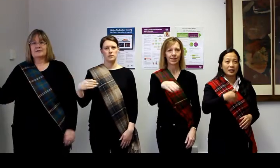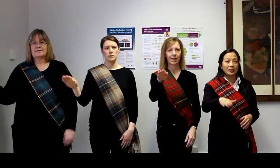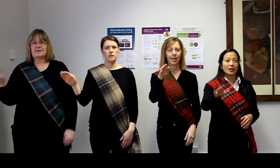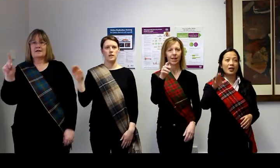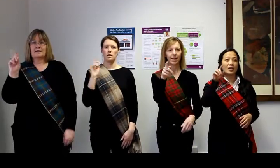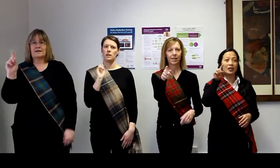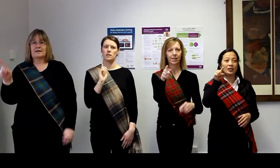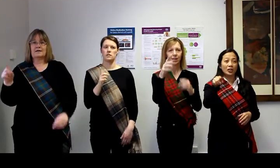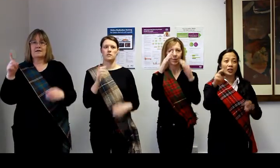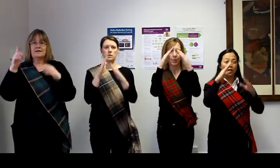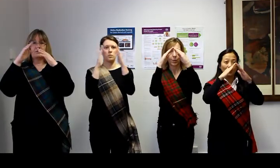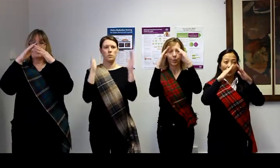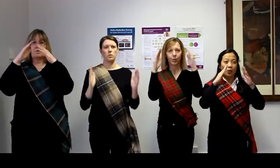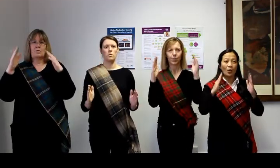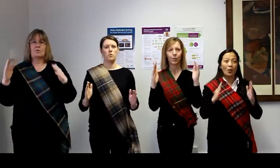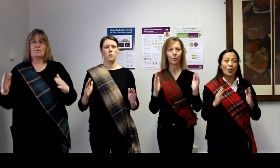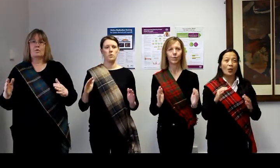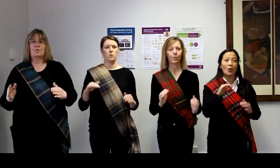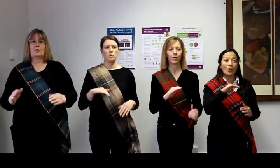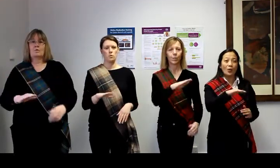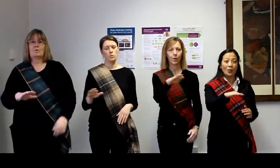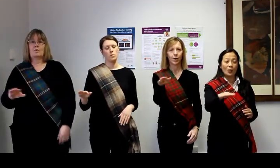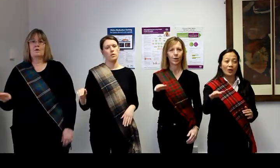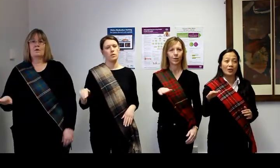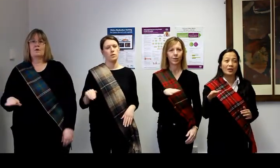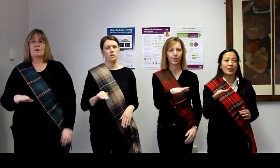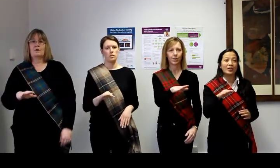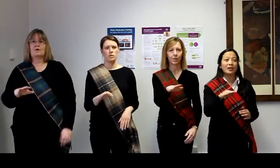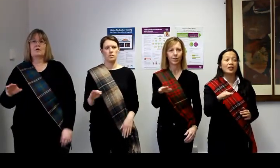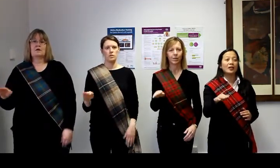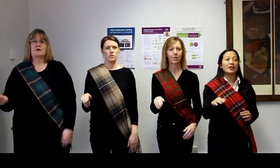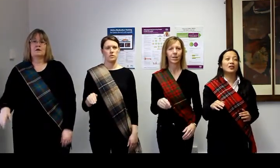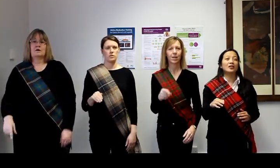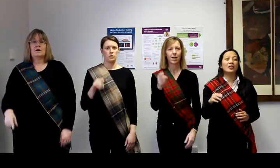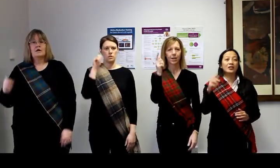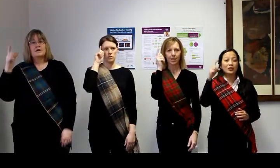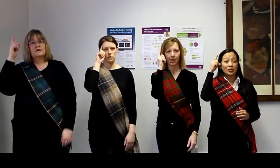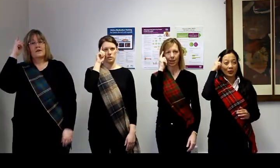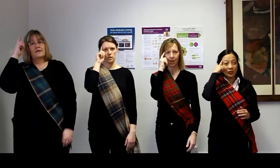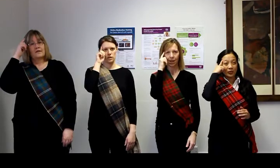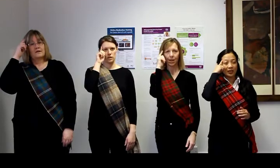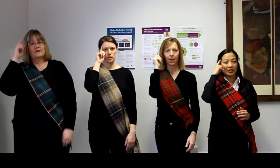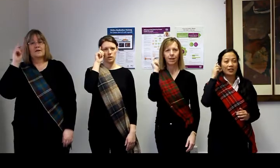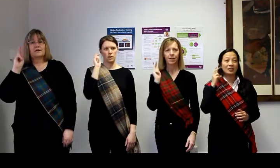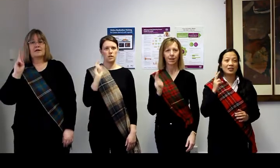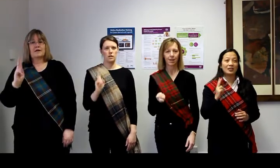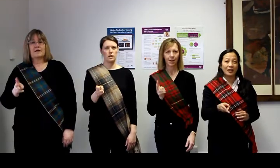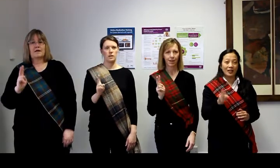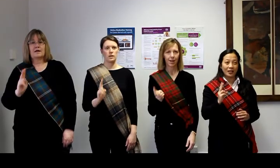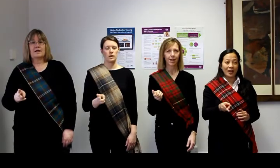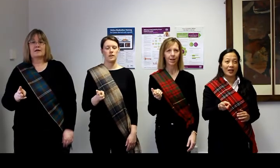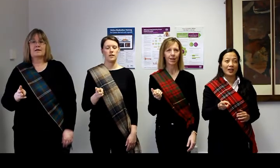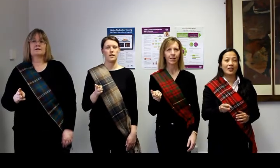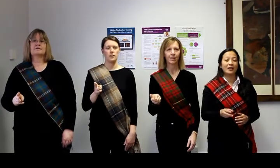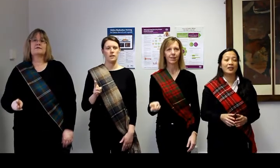sent him home, they think again.